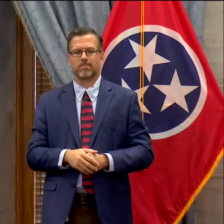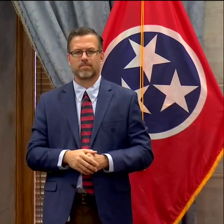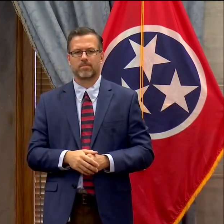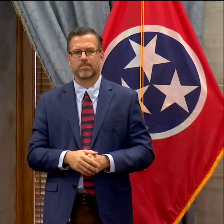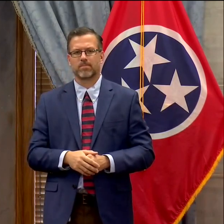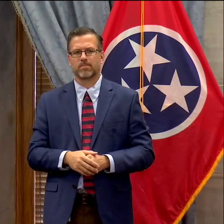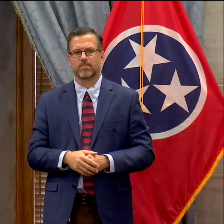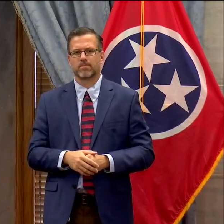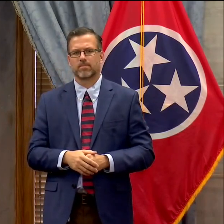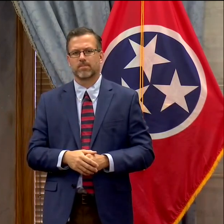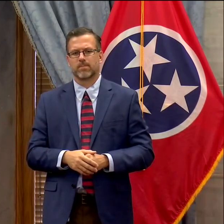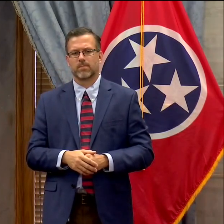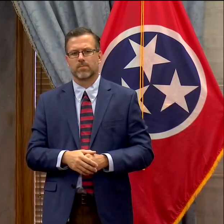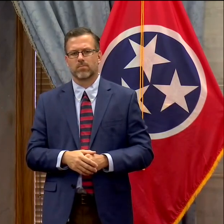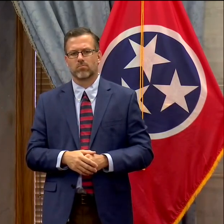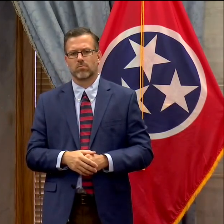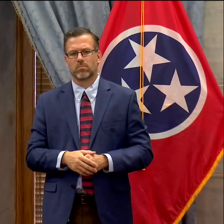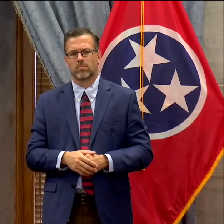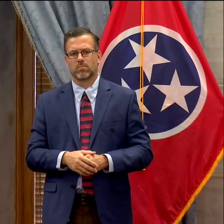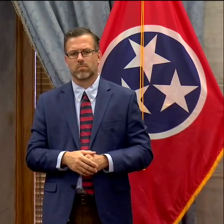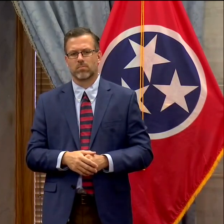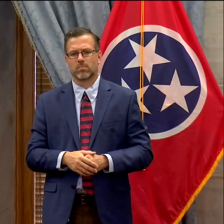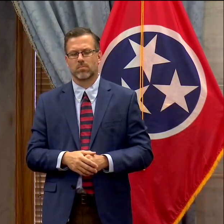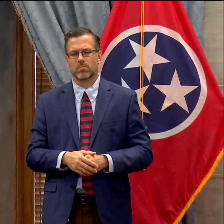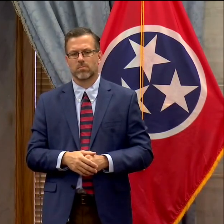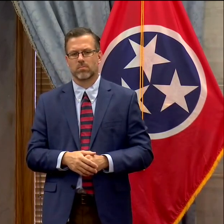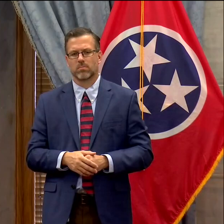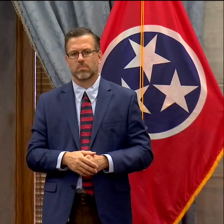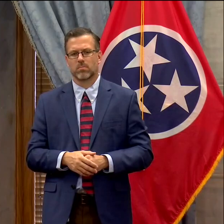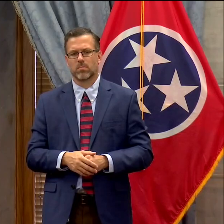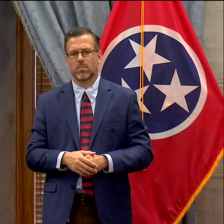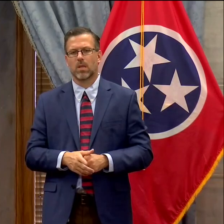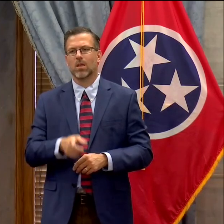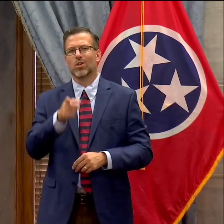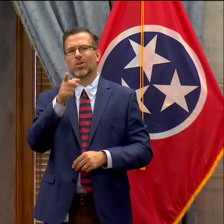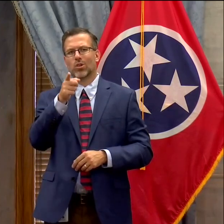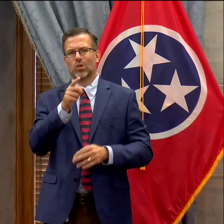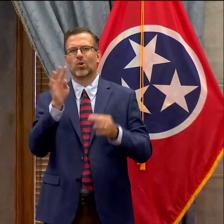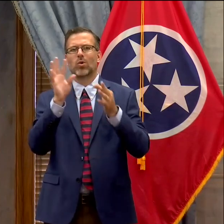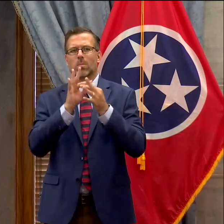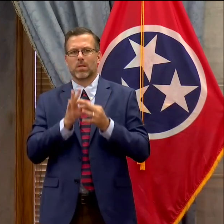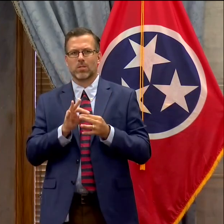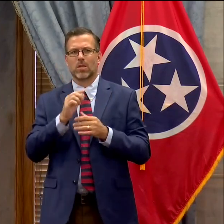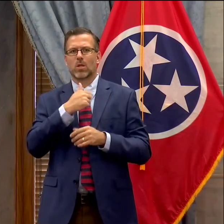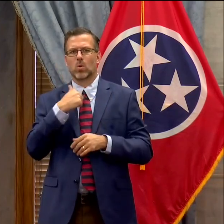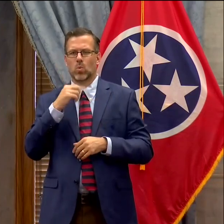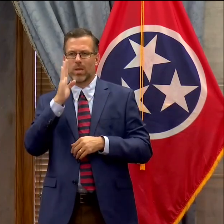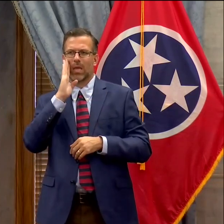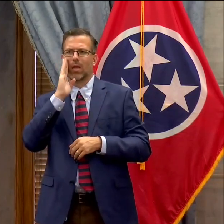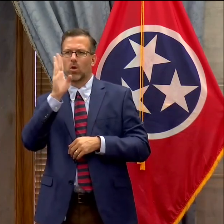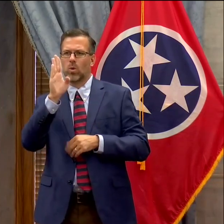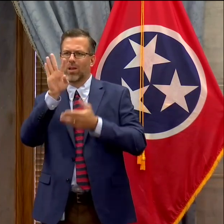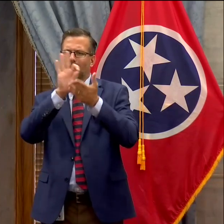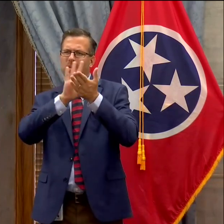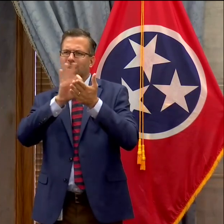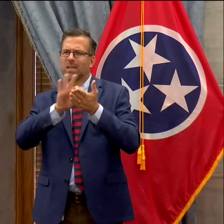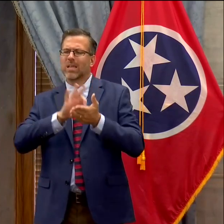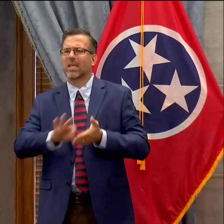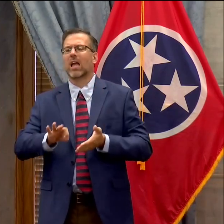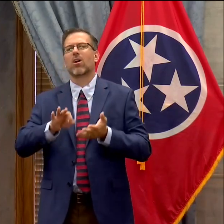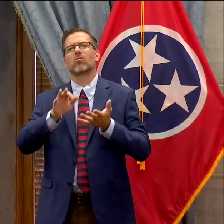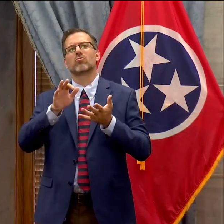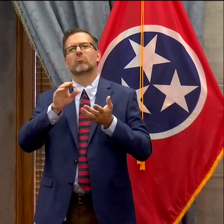heard that you all were going to be tracking schools as there were outbreaks uh already of course this is beginning to happen.